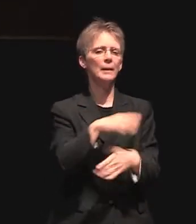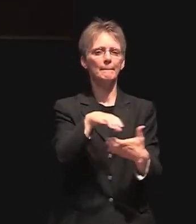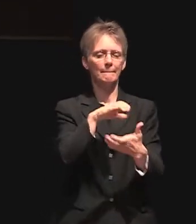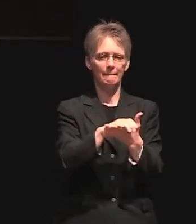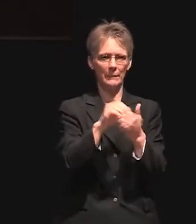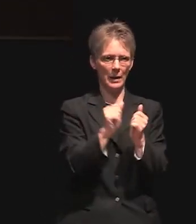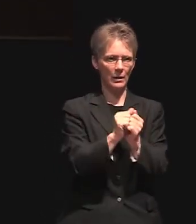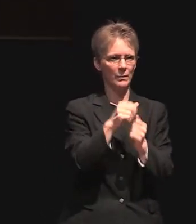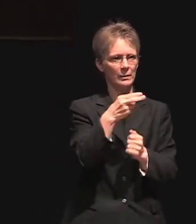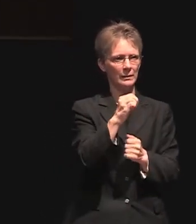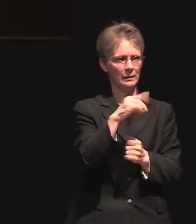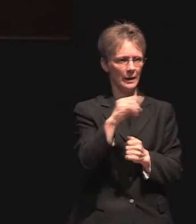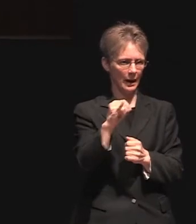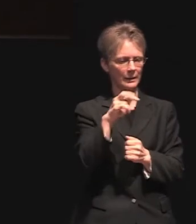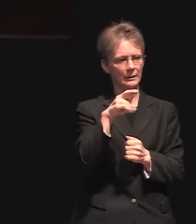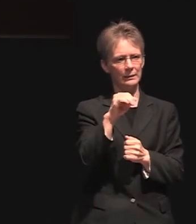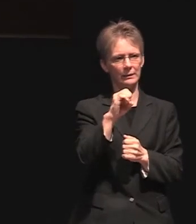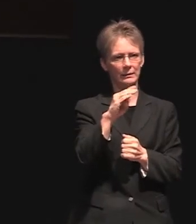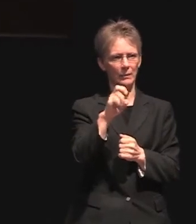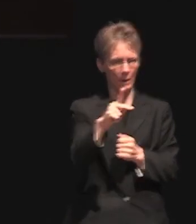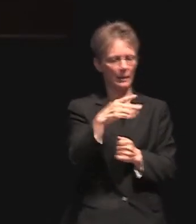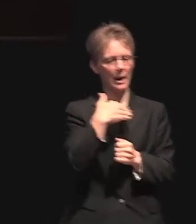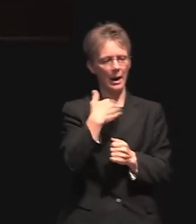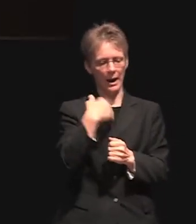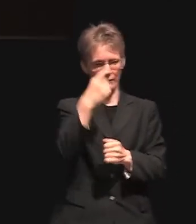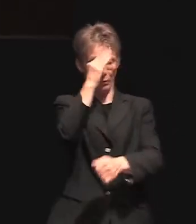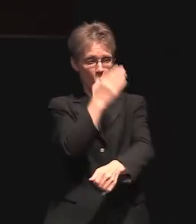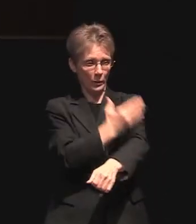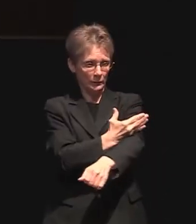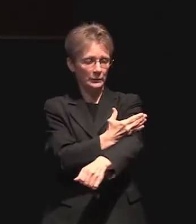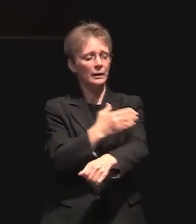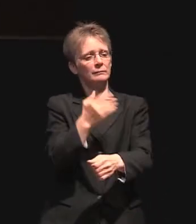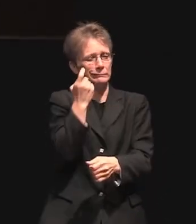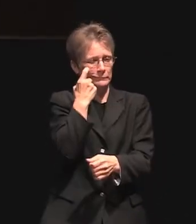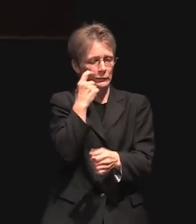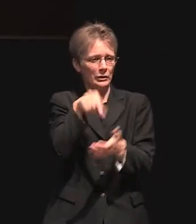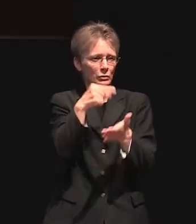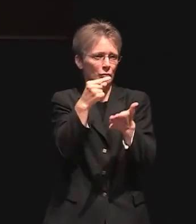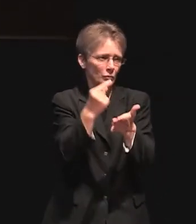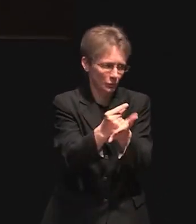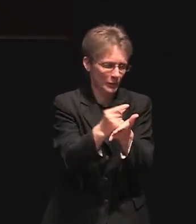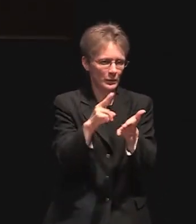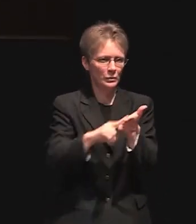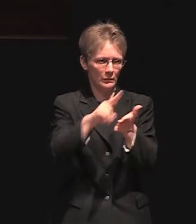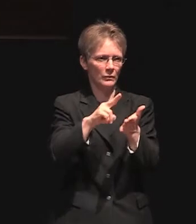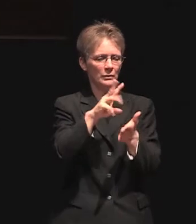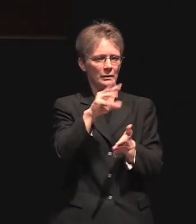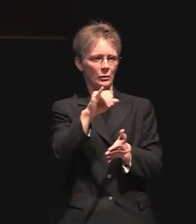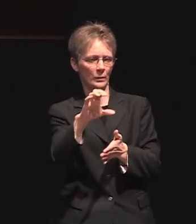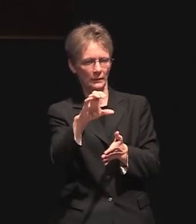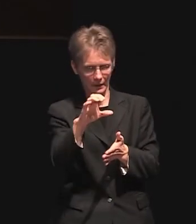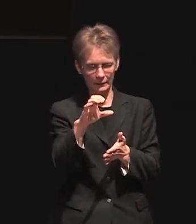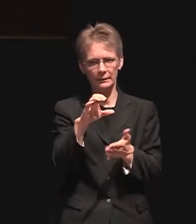and they have a son peter frank a recent graduate of the university of wisconsin the lances reside in clinton township hunterton county in new jersey with